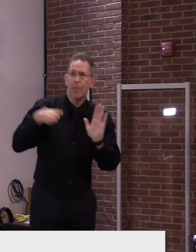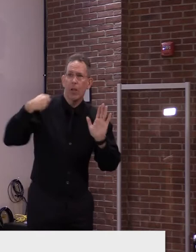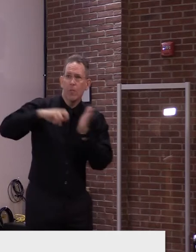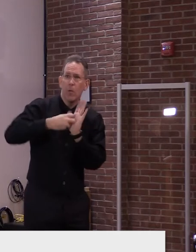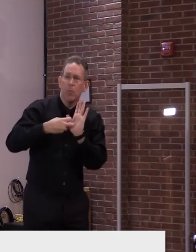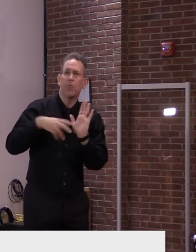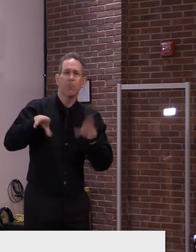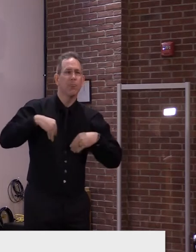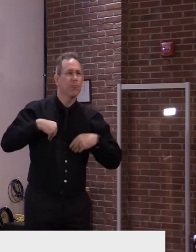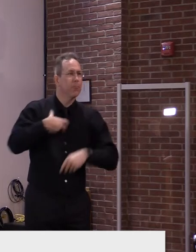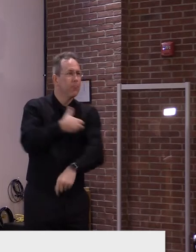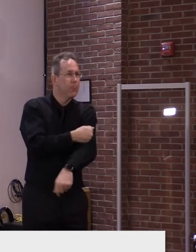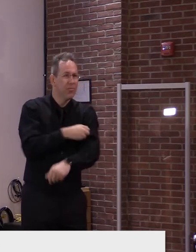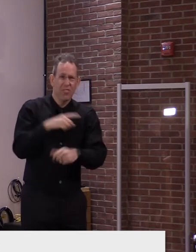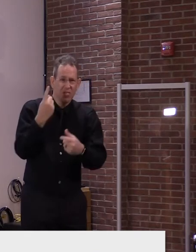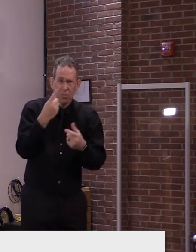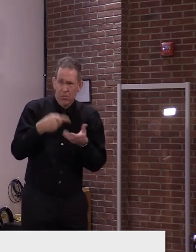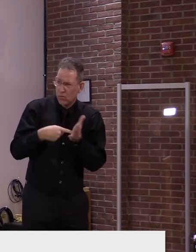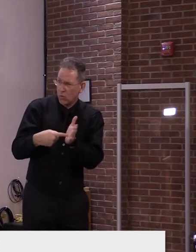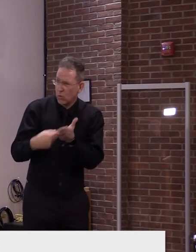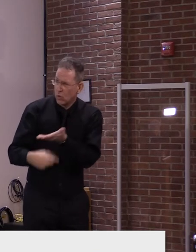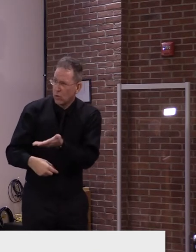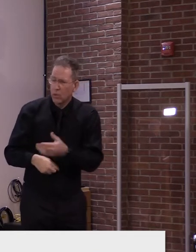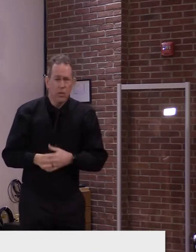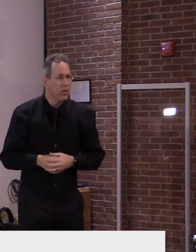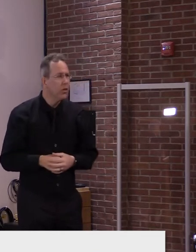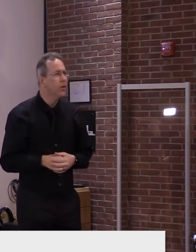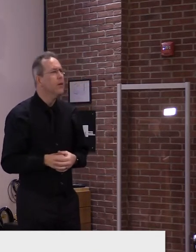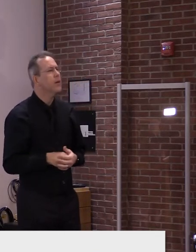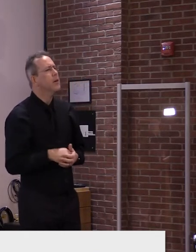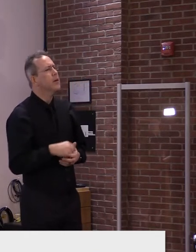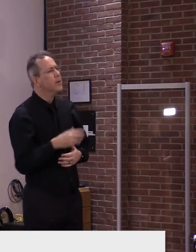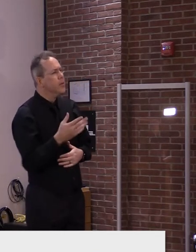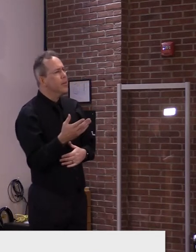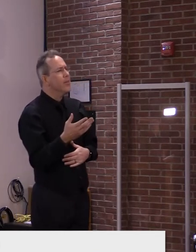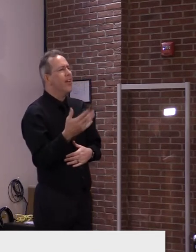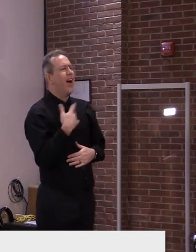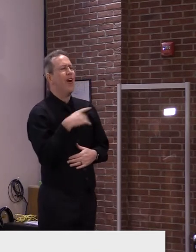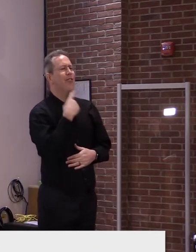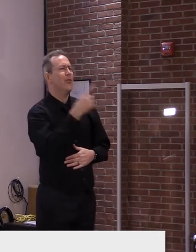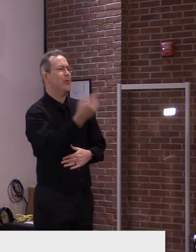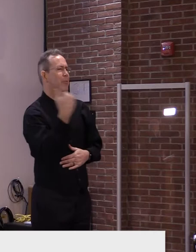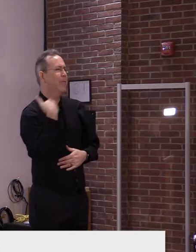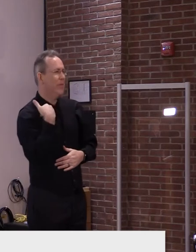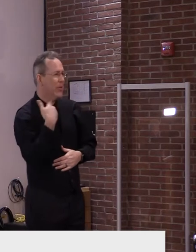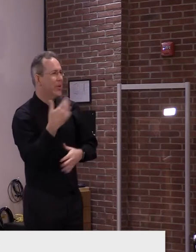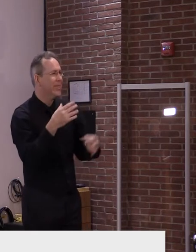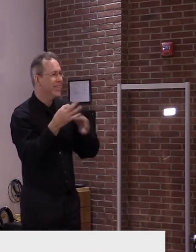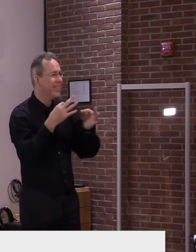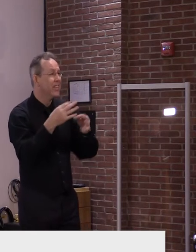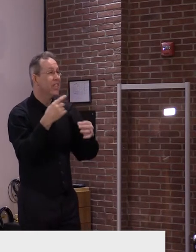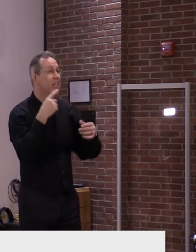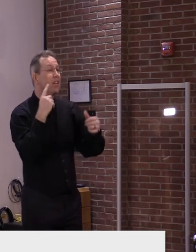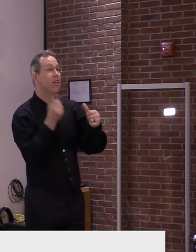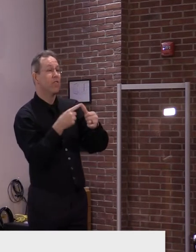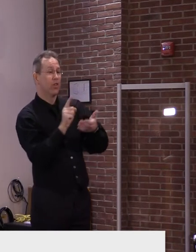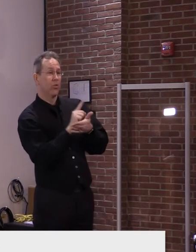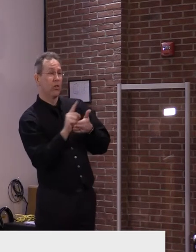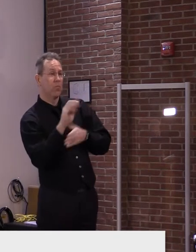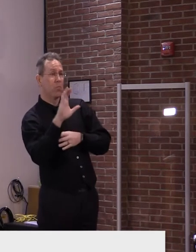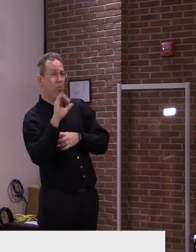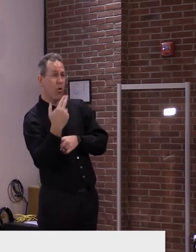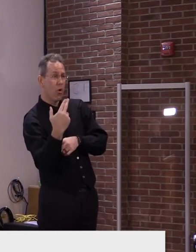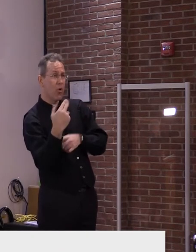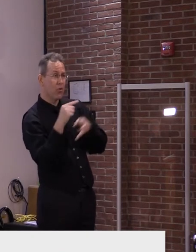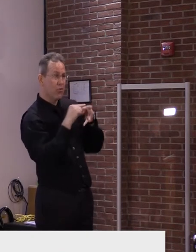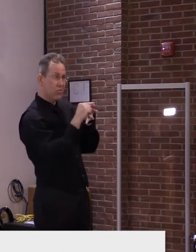we, we, I just announced that, uh, the first week of March we're doing, um, 65 and up